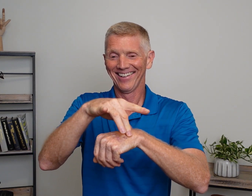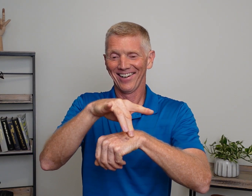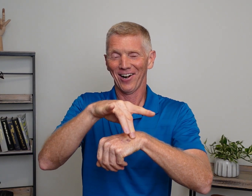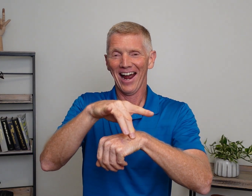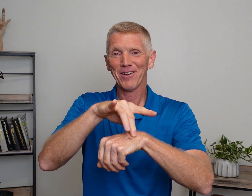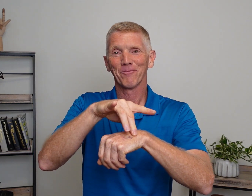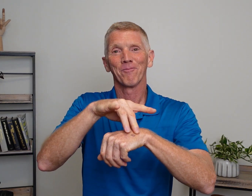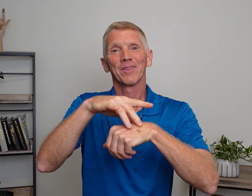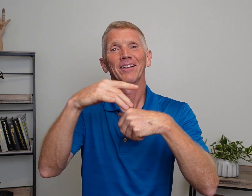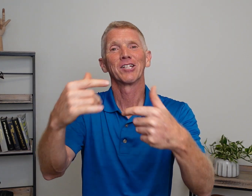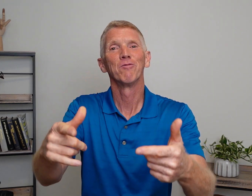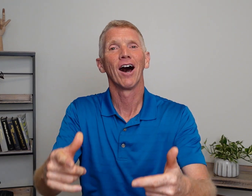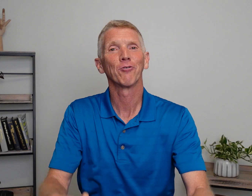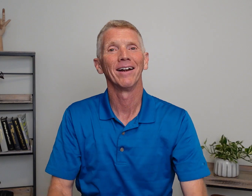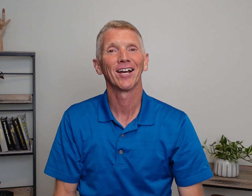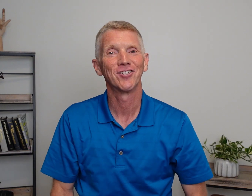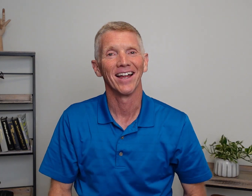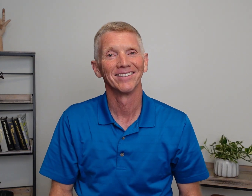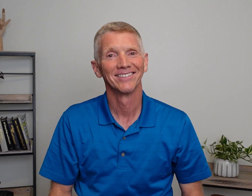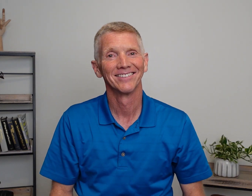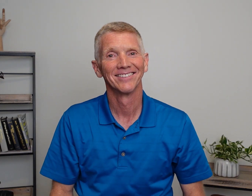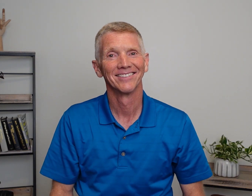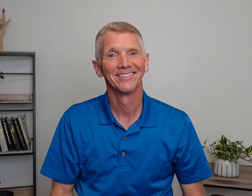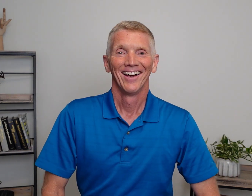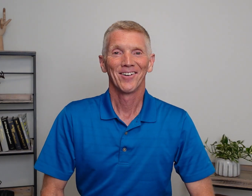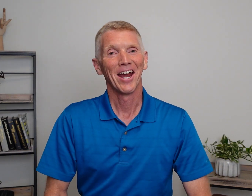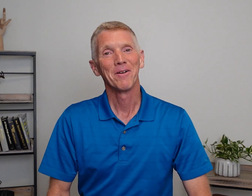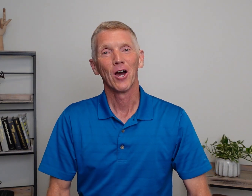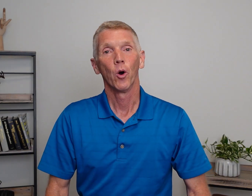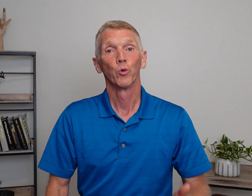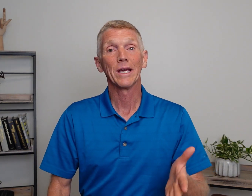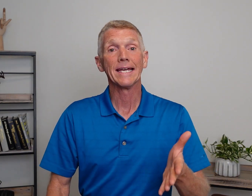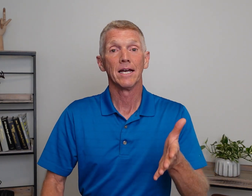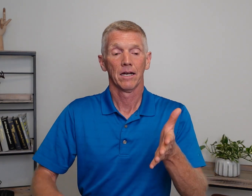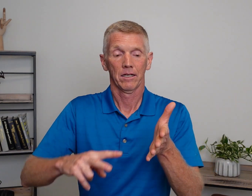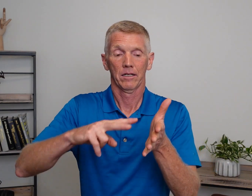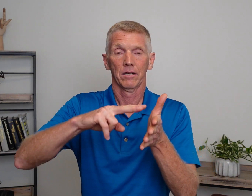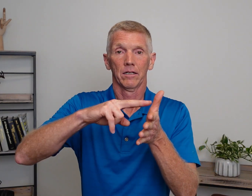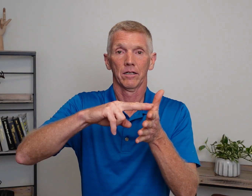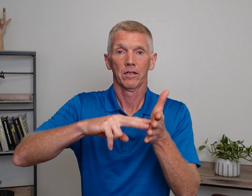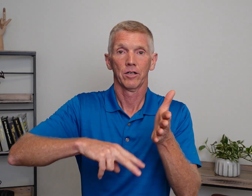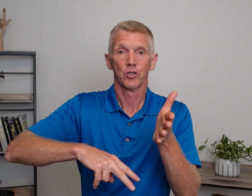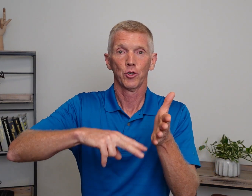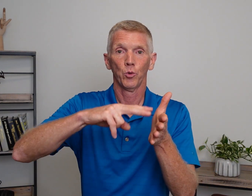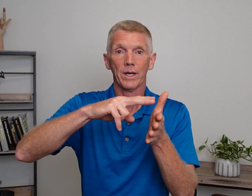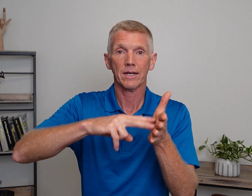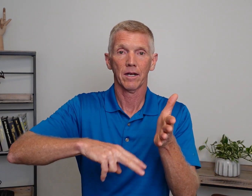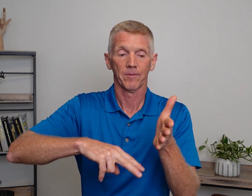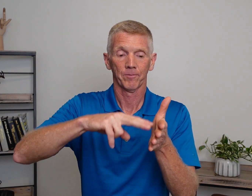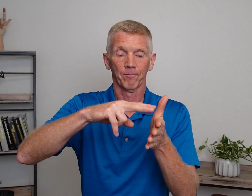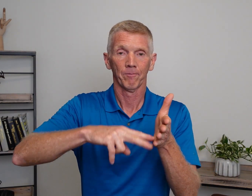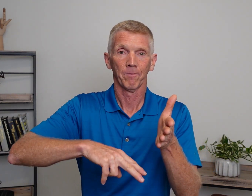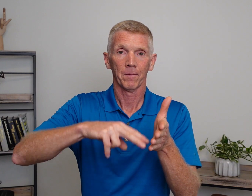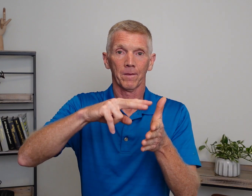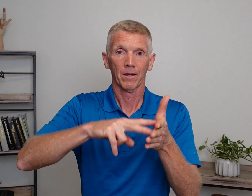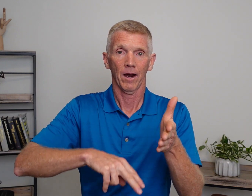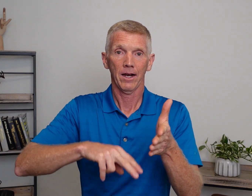All right? Let's move on to our next set. Okay? Here we go. Read. To read. All right?